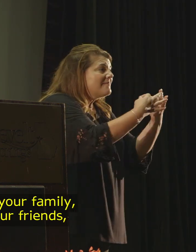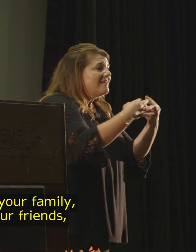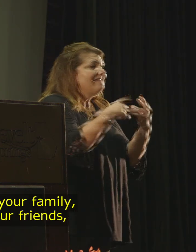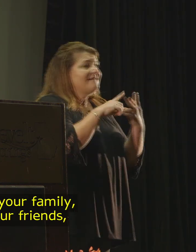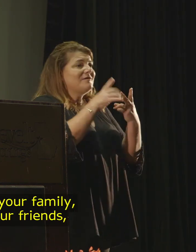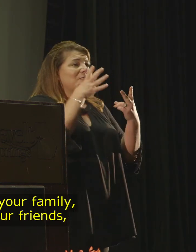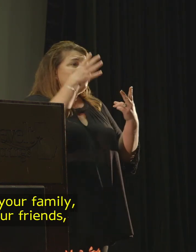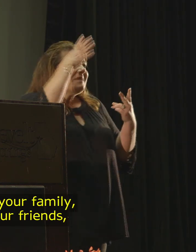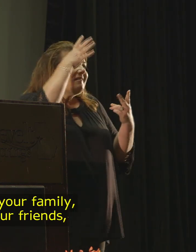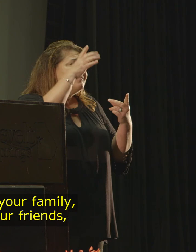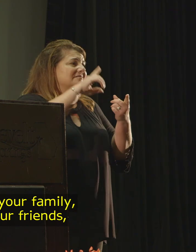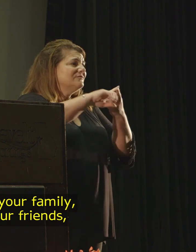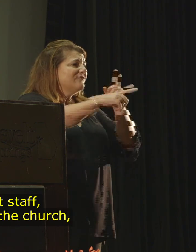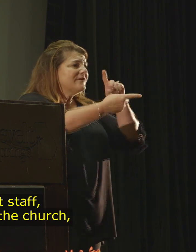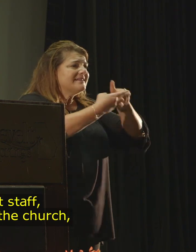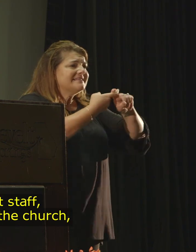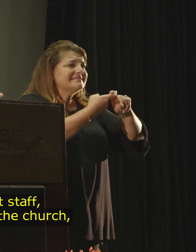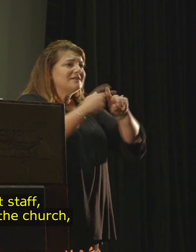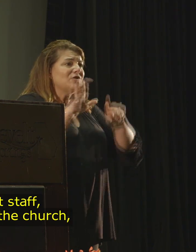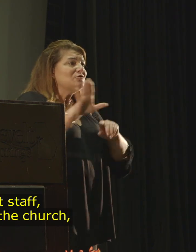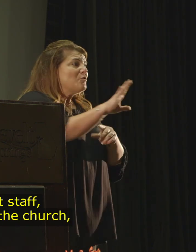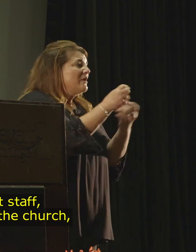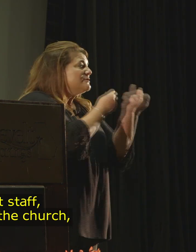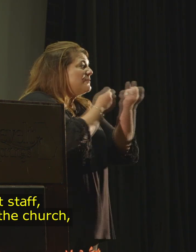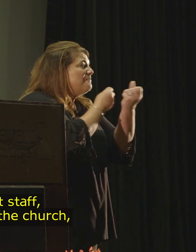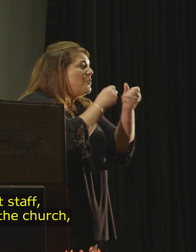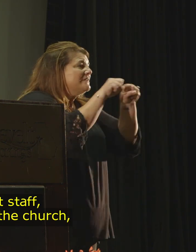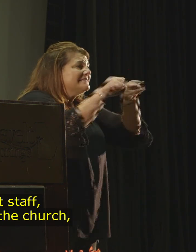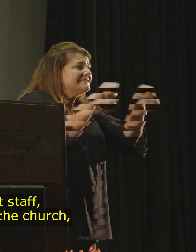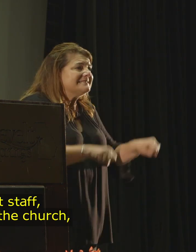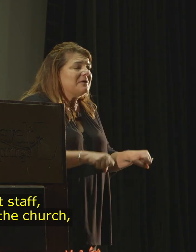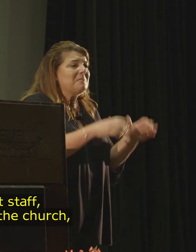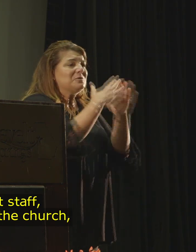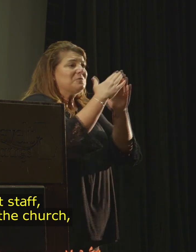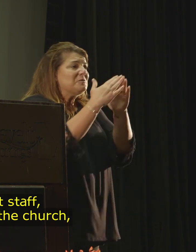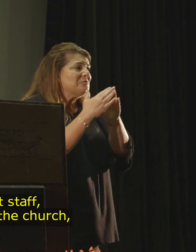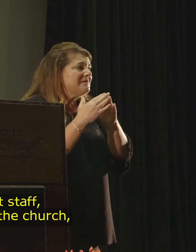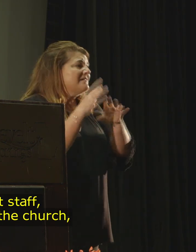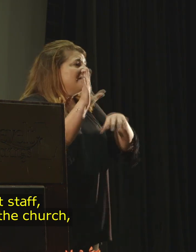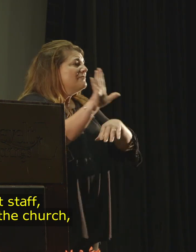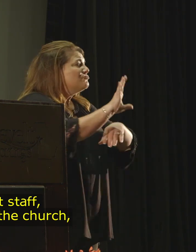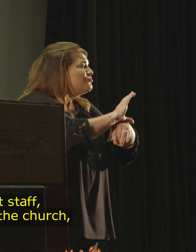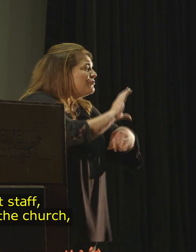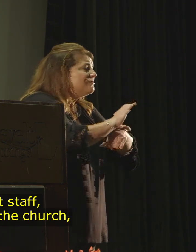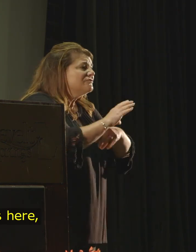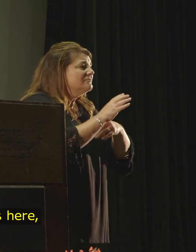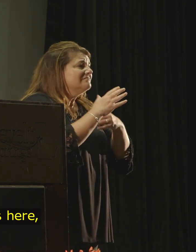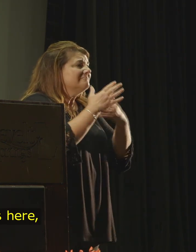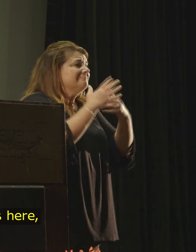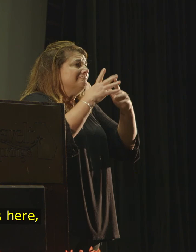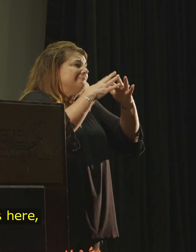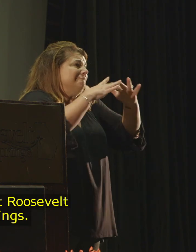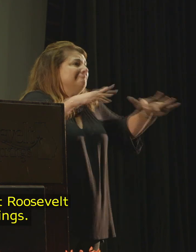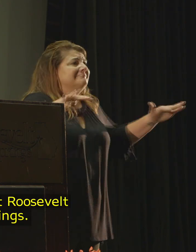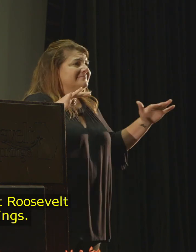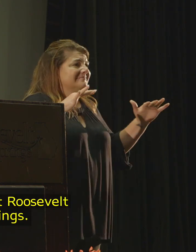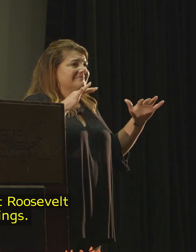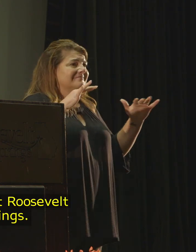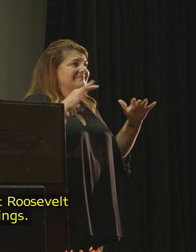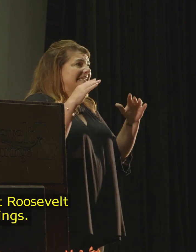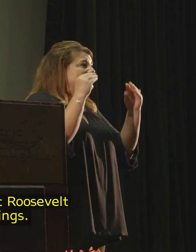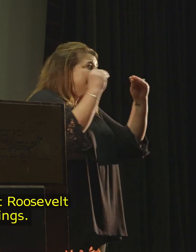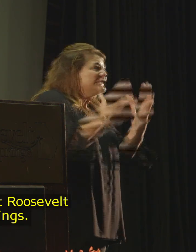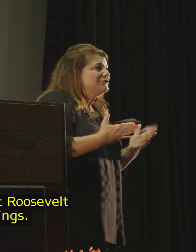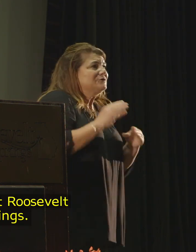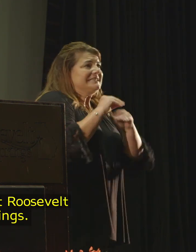your parents, your friends, your support staff, the community, the church, the teachers here, the counselors at